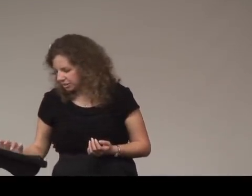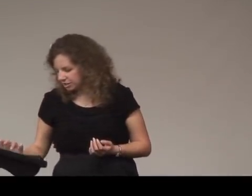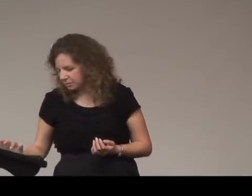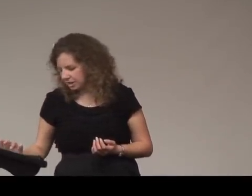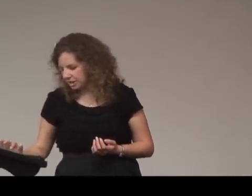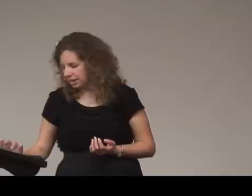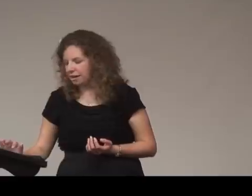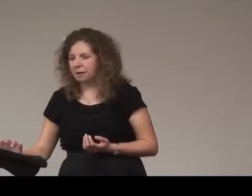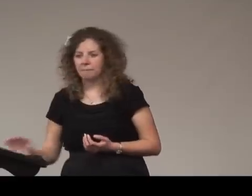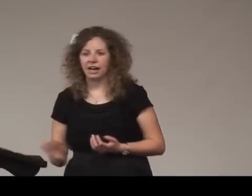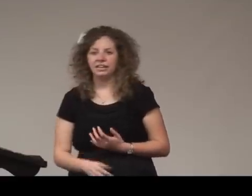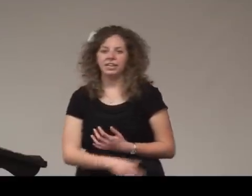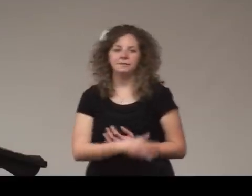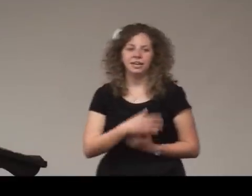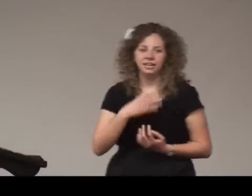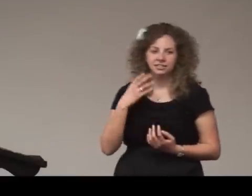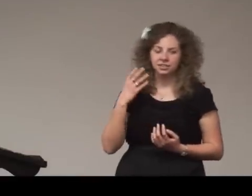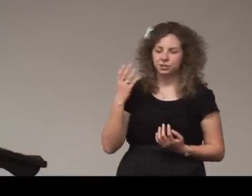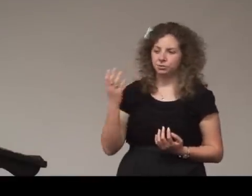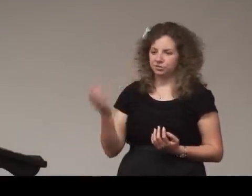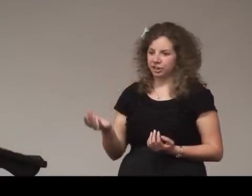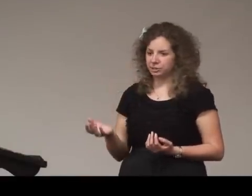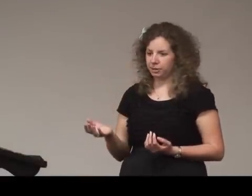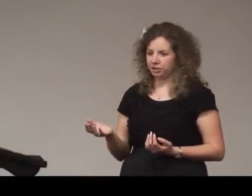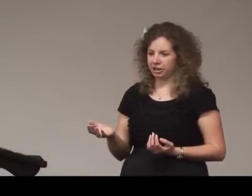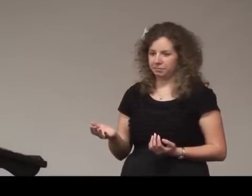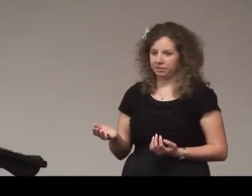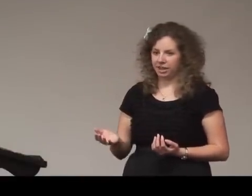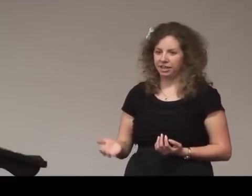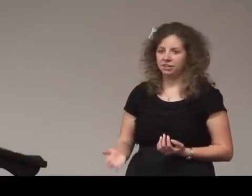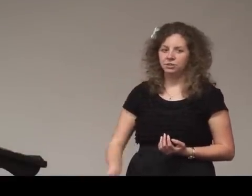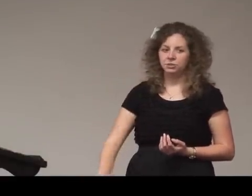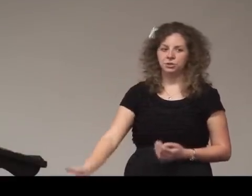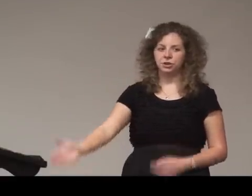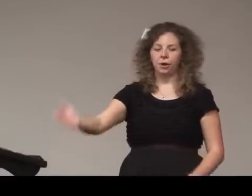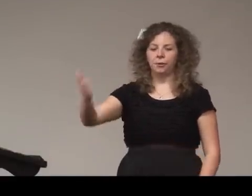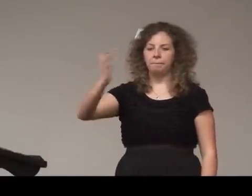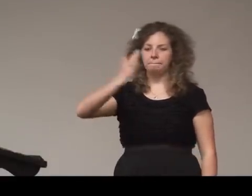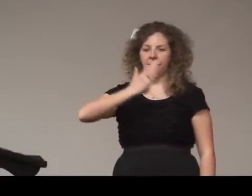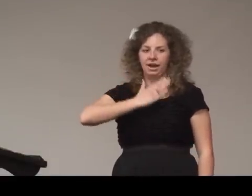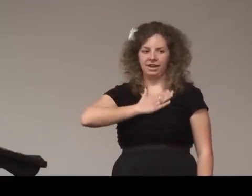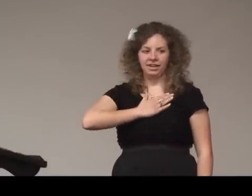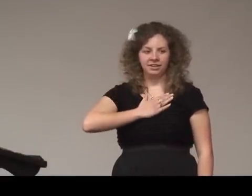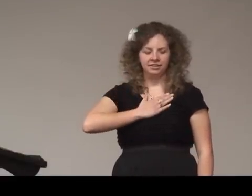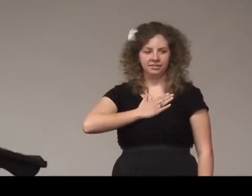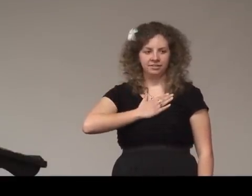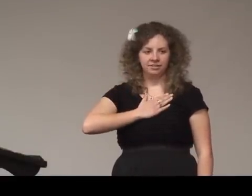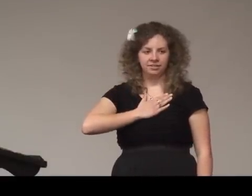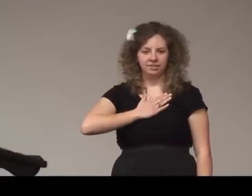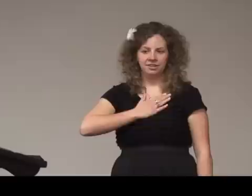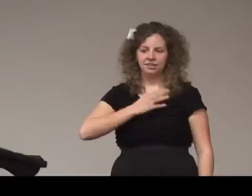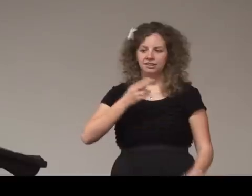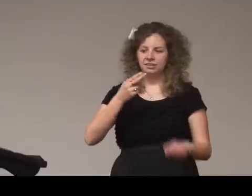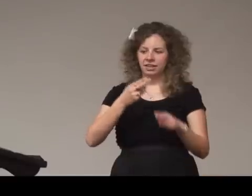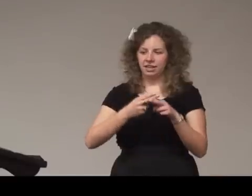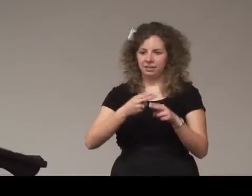going to be my name is and then you will fingerspell your name okay so you'll go my name